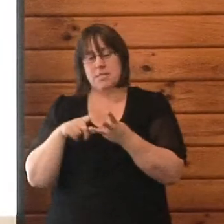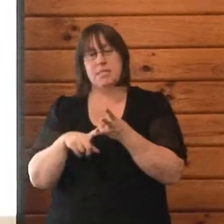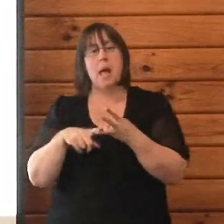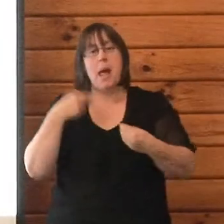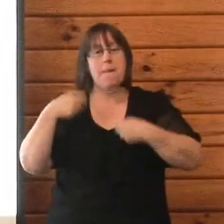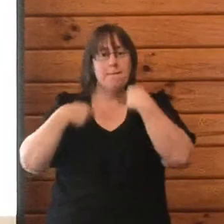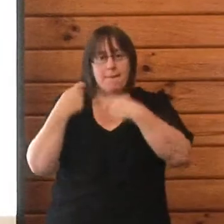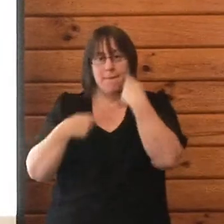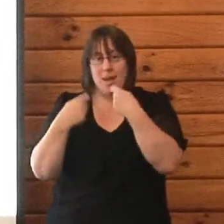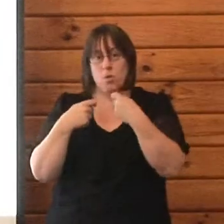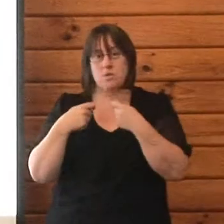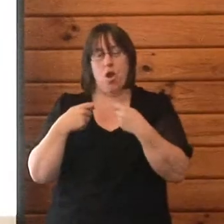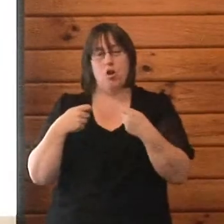There's a range of activities for volunteers.